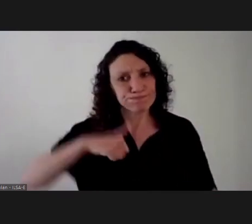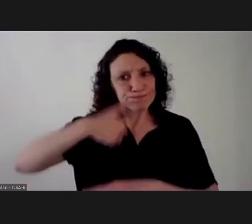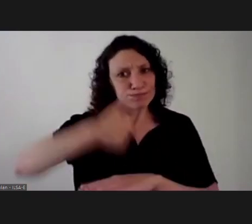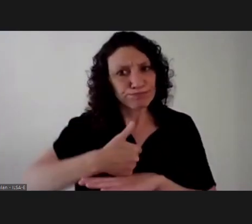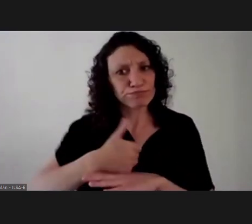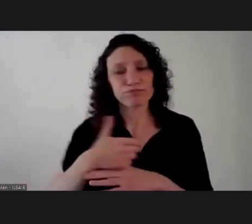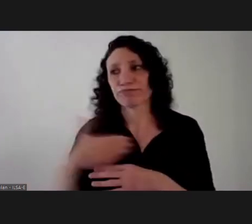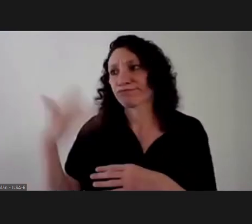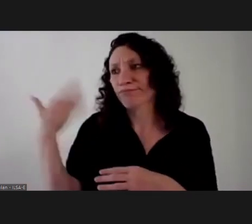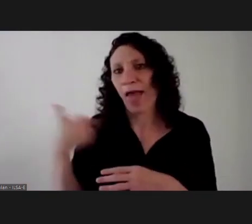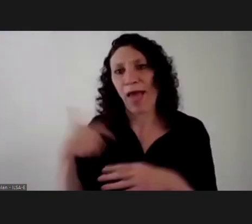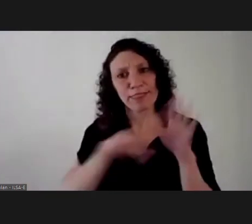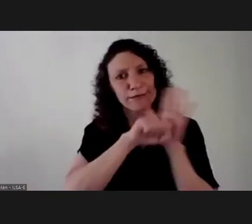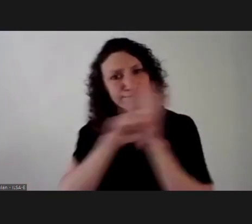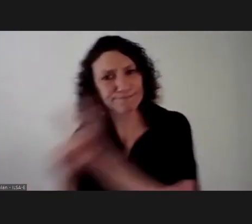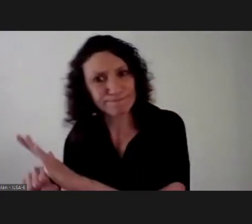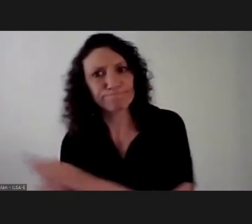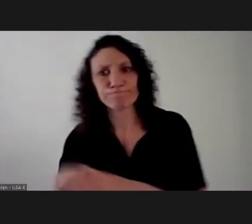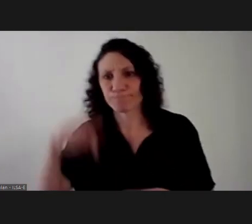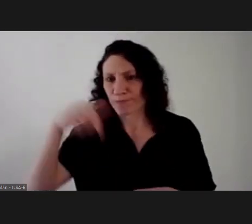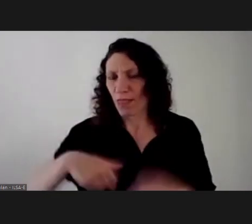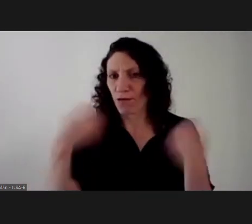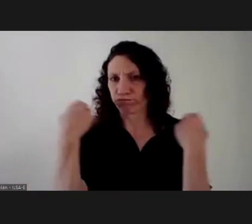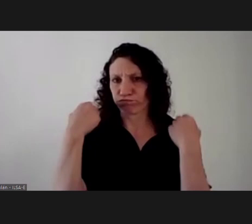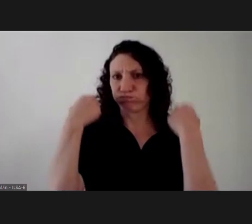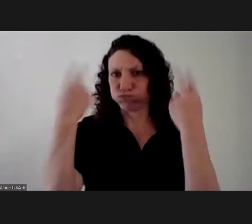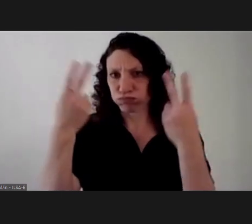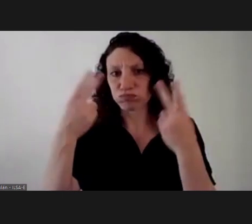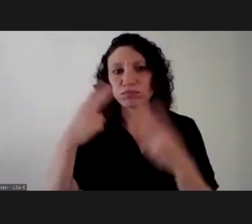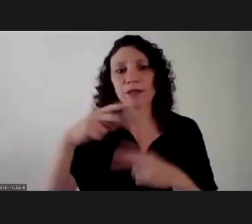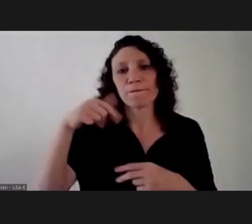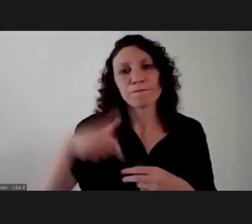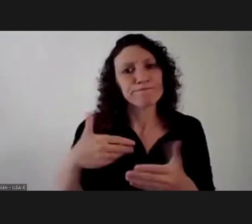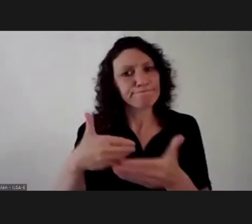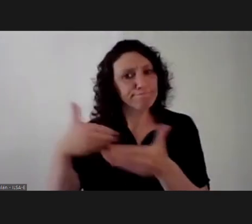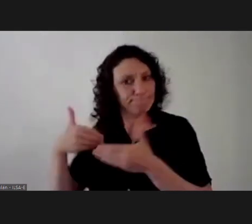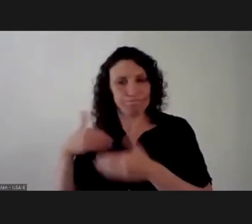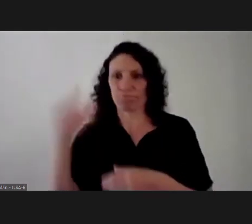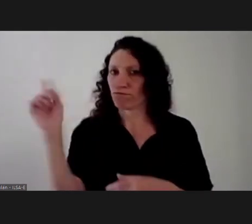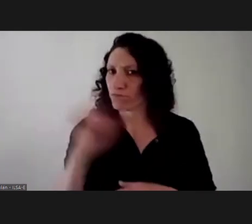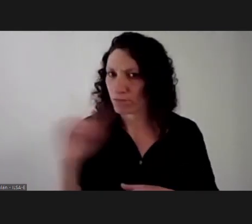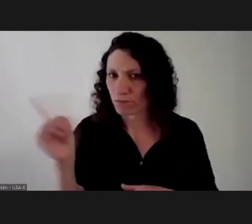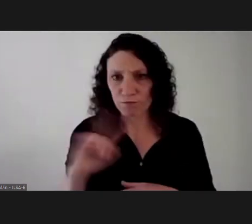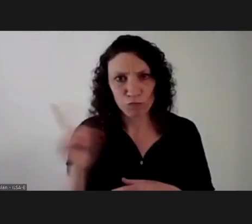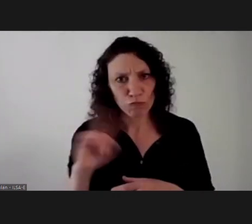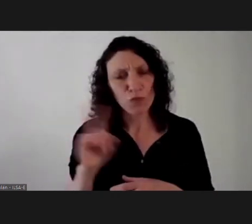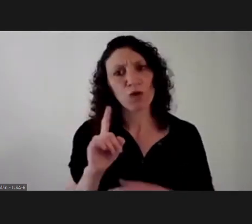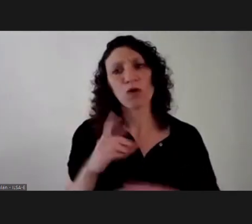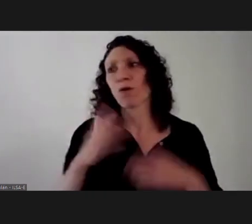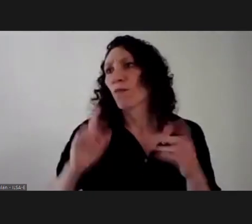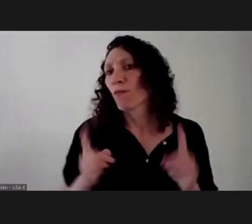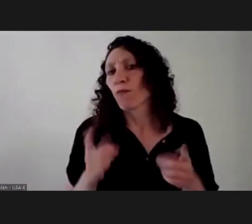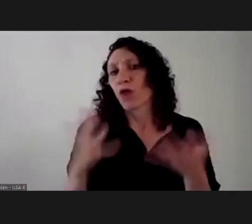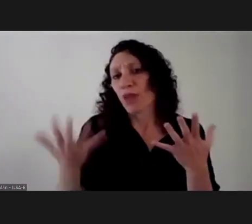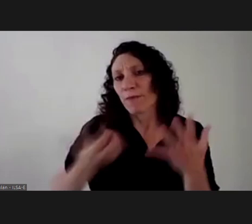she'sdirping today. live for friends skills who are just graduating from as before without